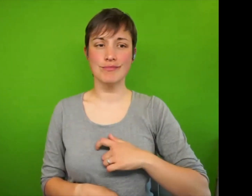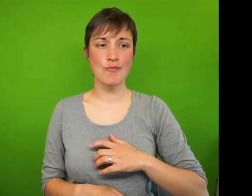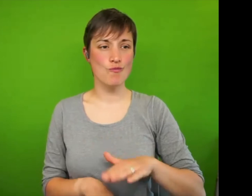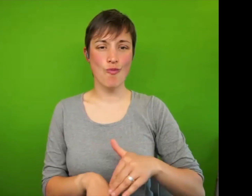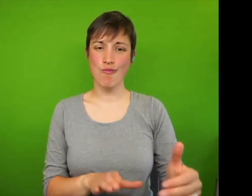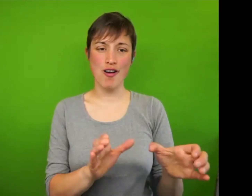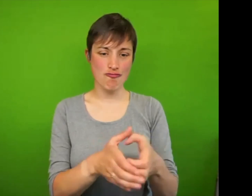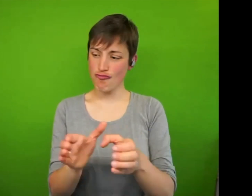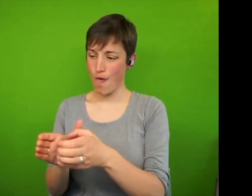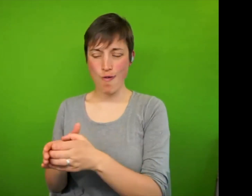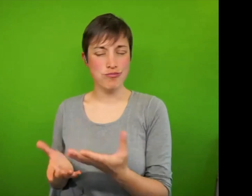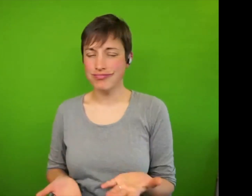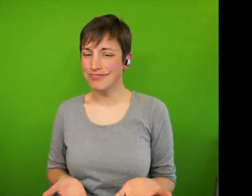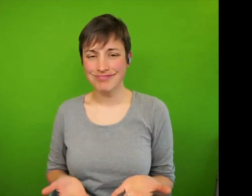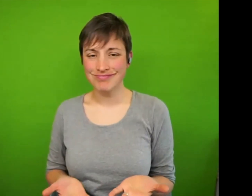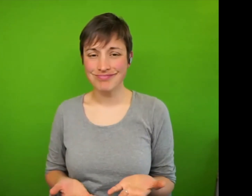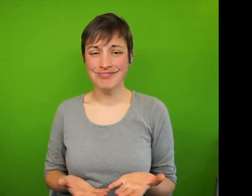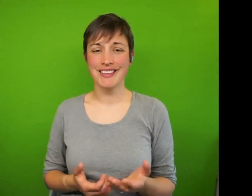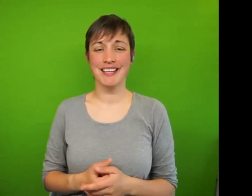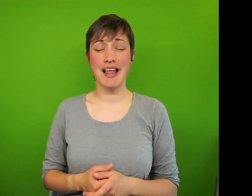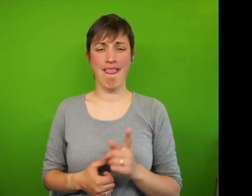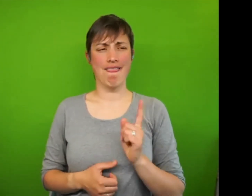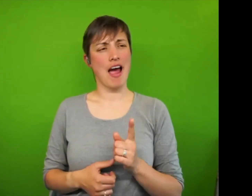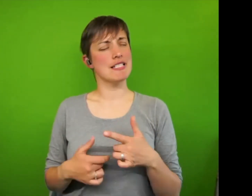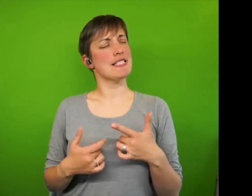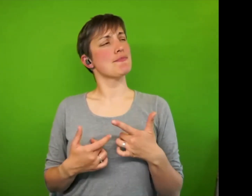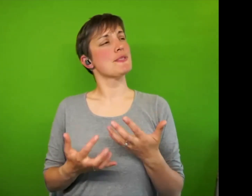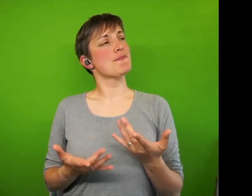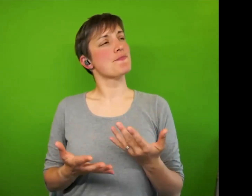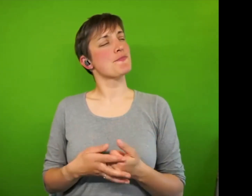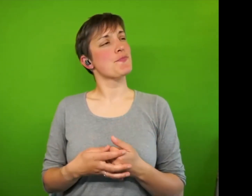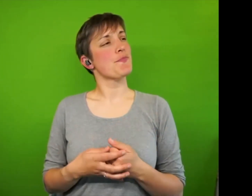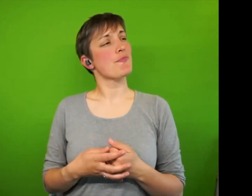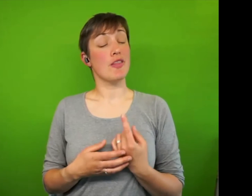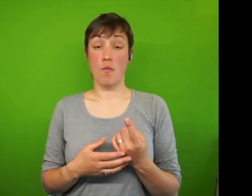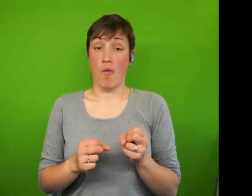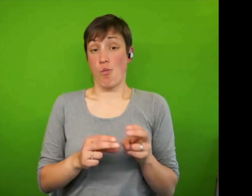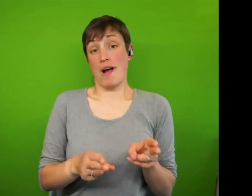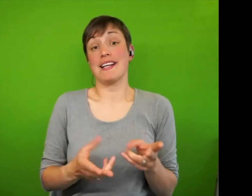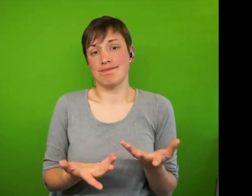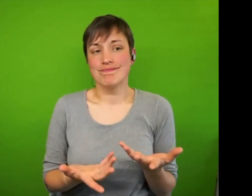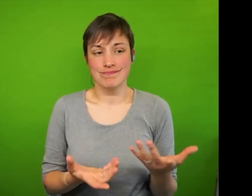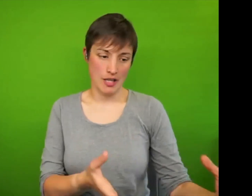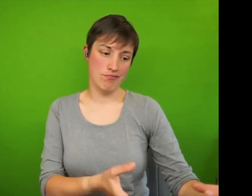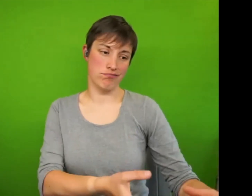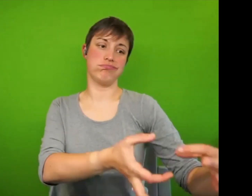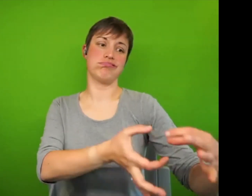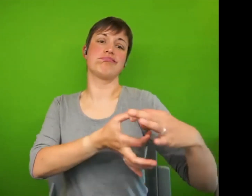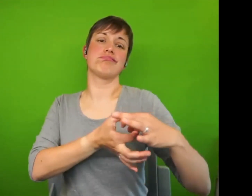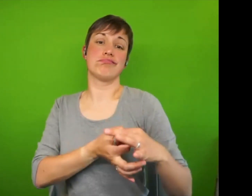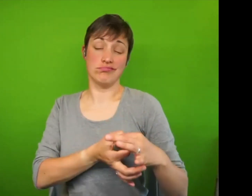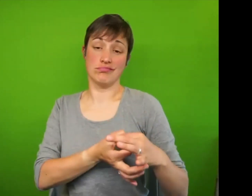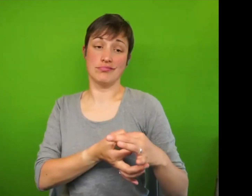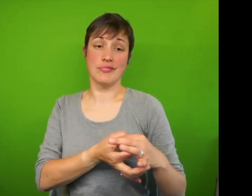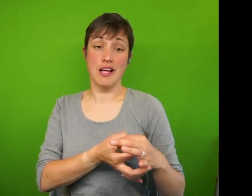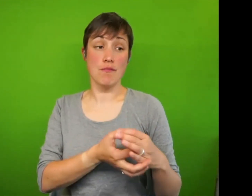And then, that does seem to me to be one way into both actually